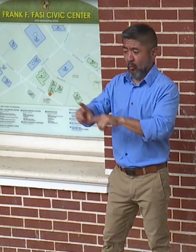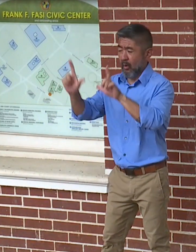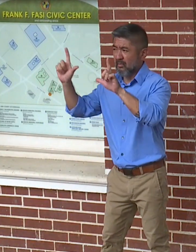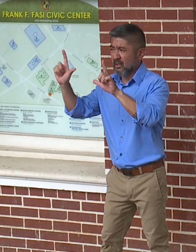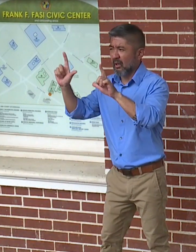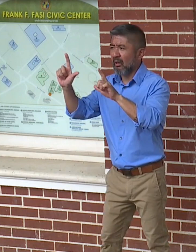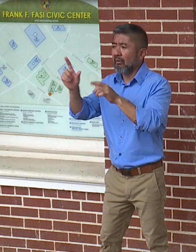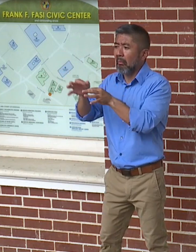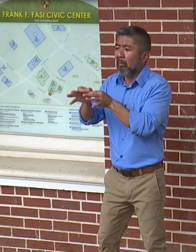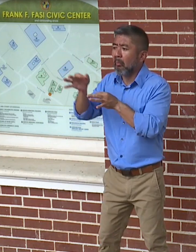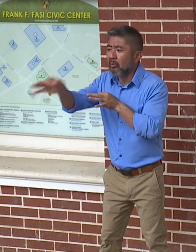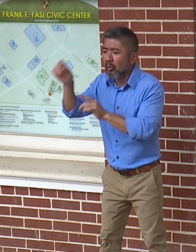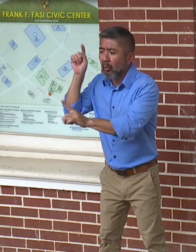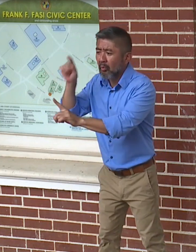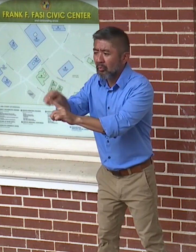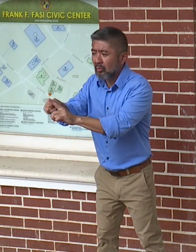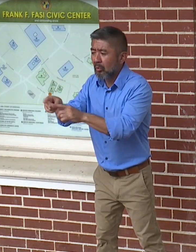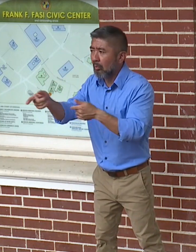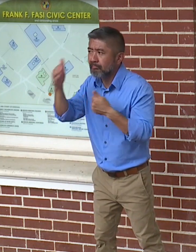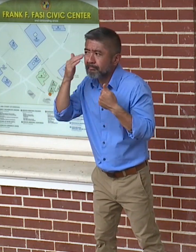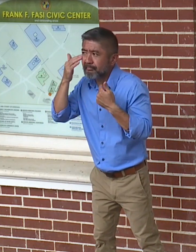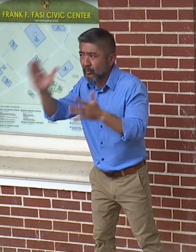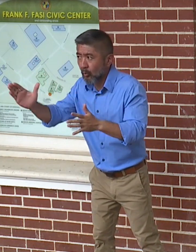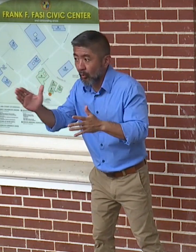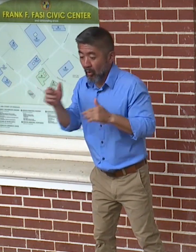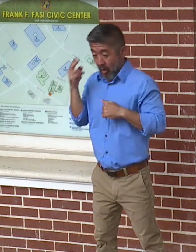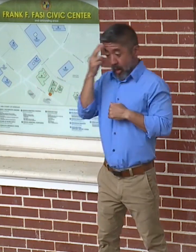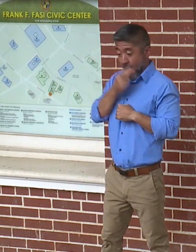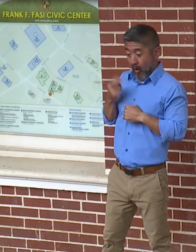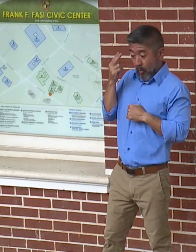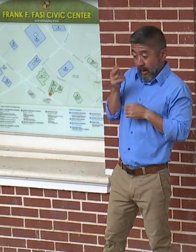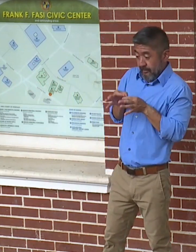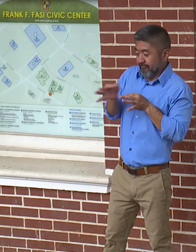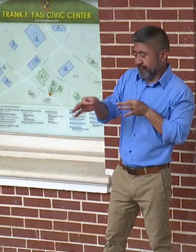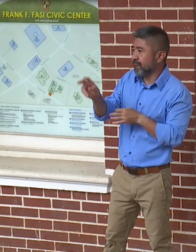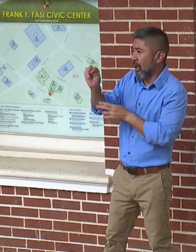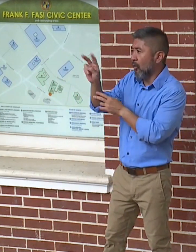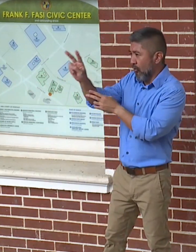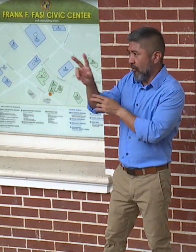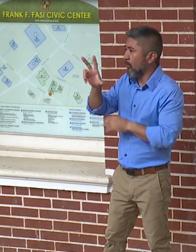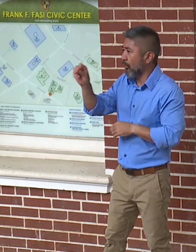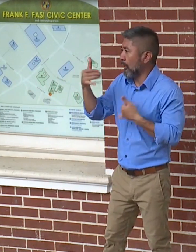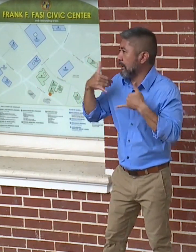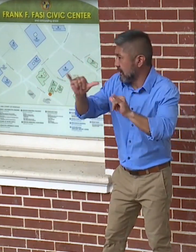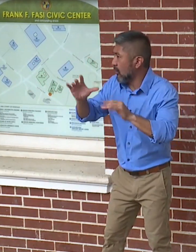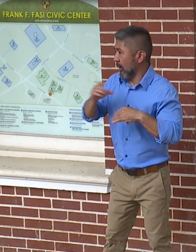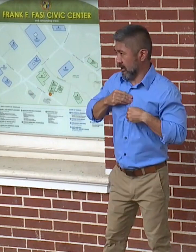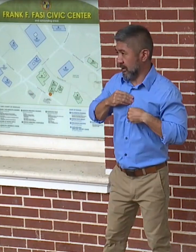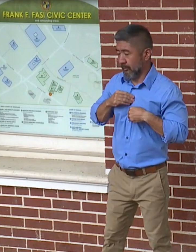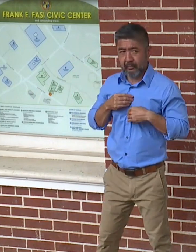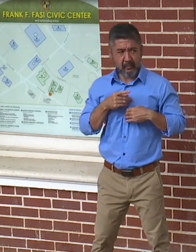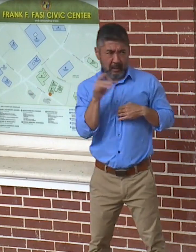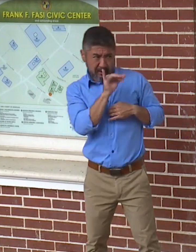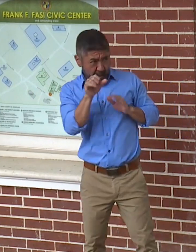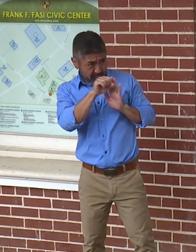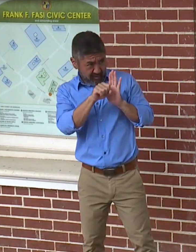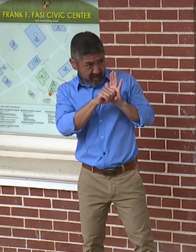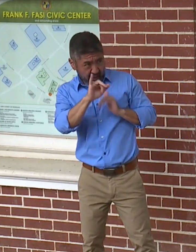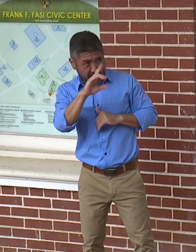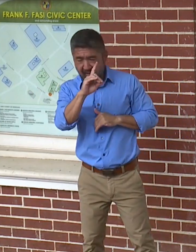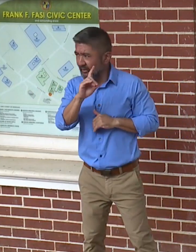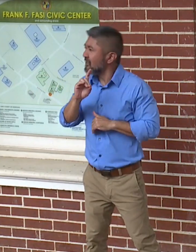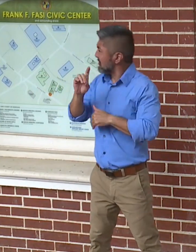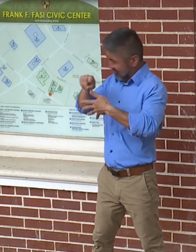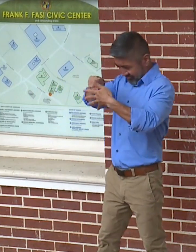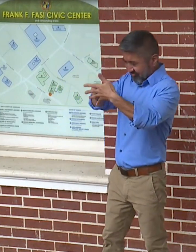But I understand up to November 30th is Hawaii's extension date. So same for state IDs as well? Yes, all credentials.